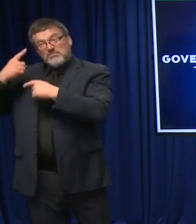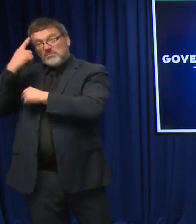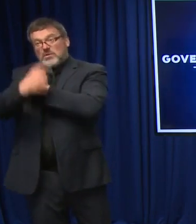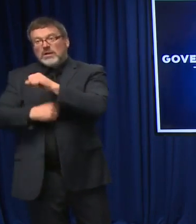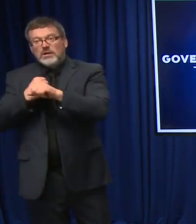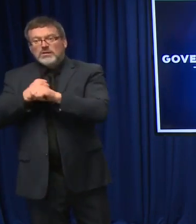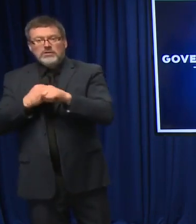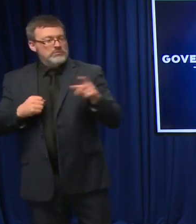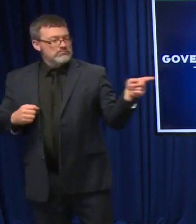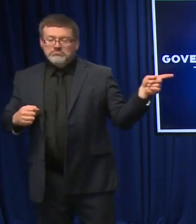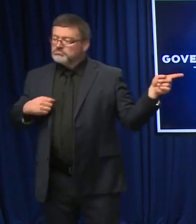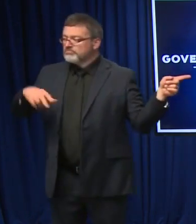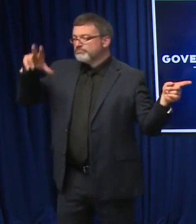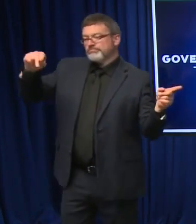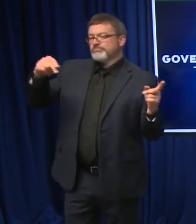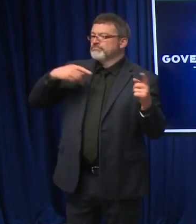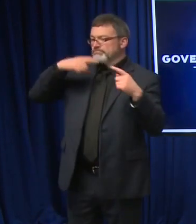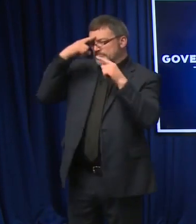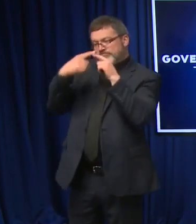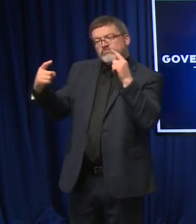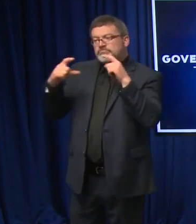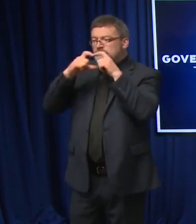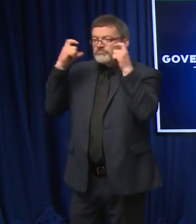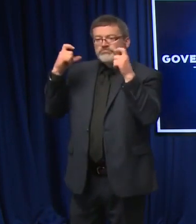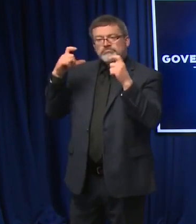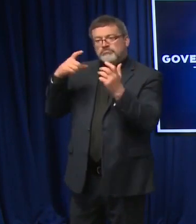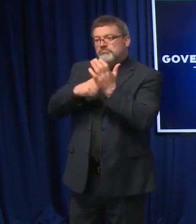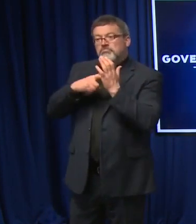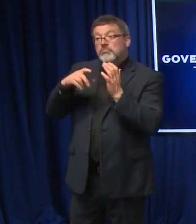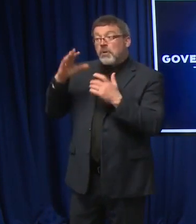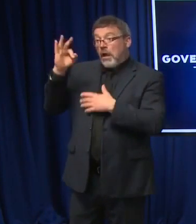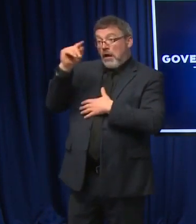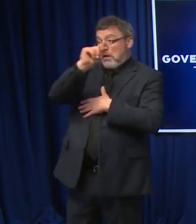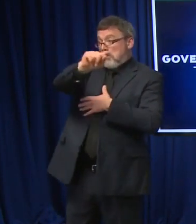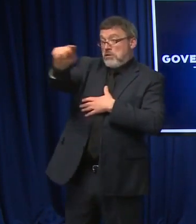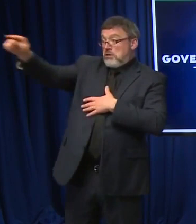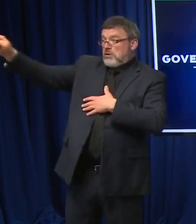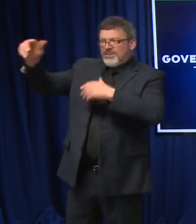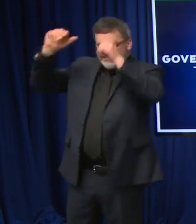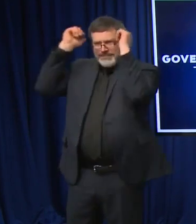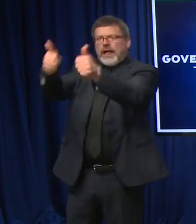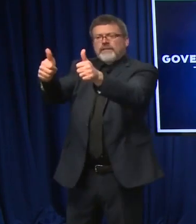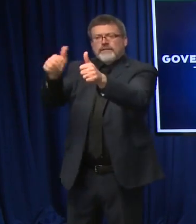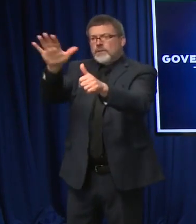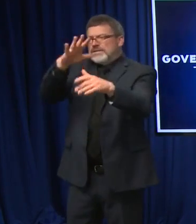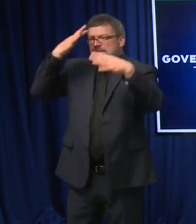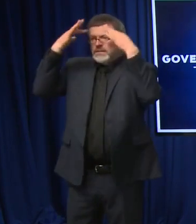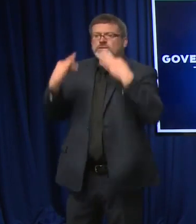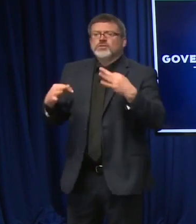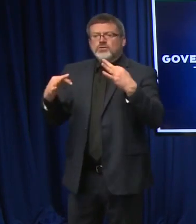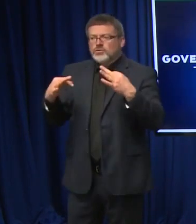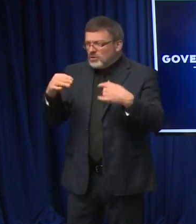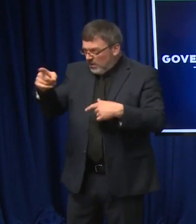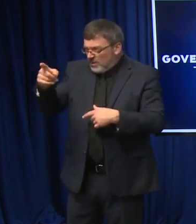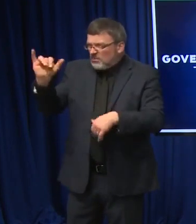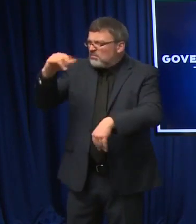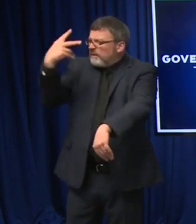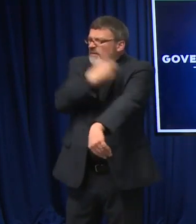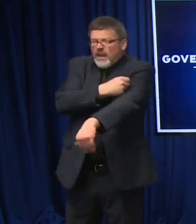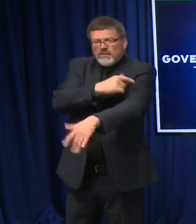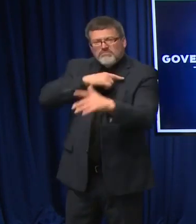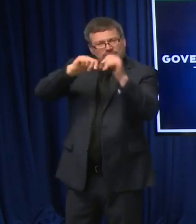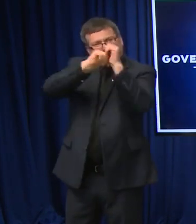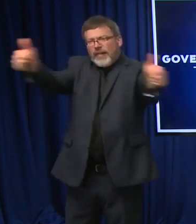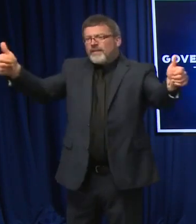right now, just to be very, very clear. If folks want to protect themselves, the answer is really in that vaccine. A mask mandate affects every community equally.